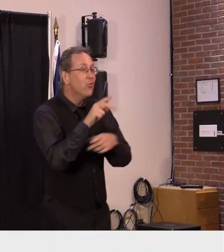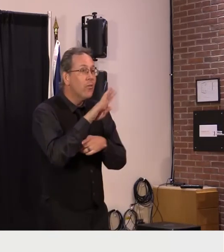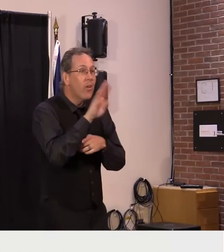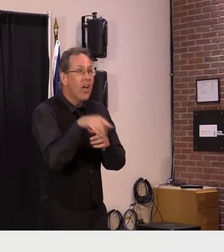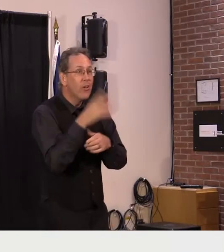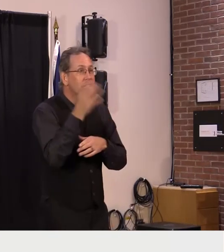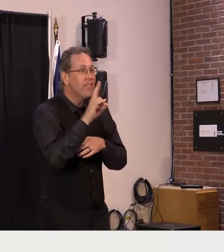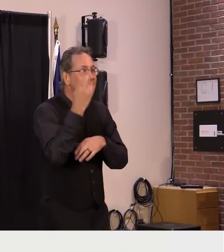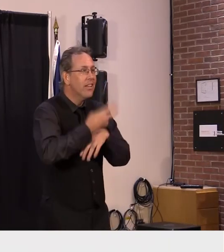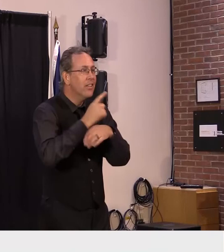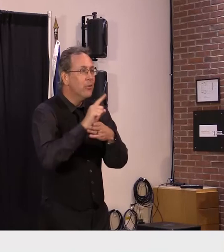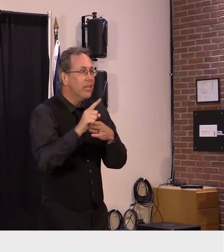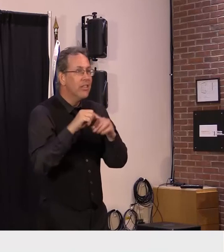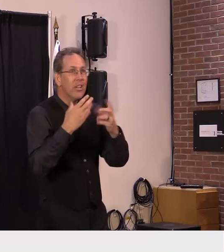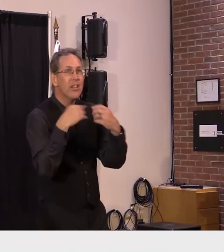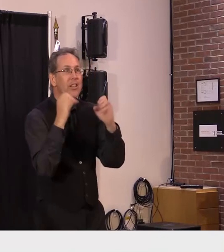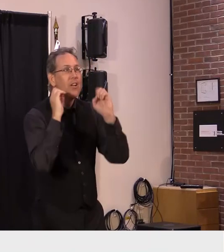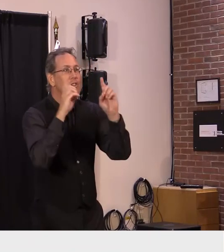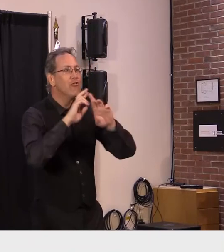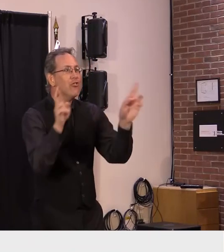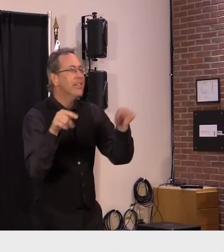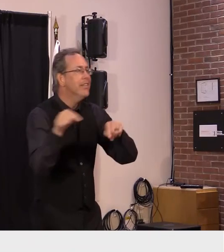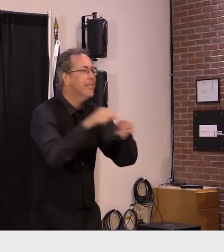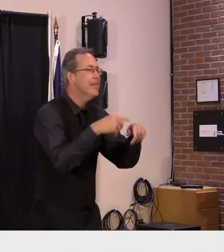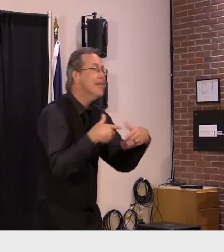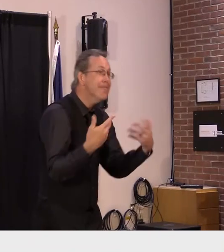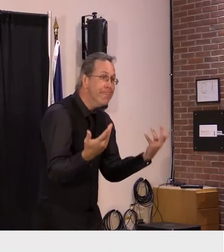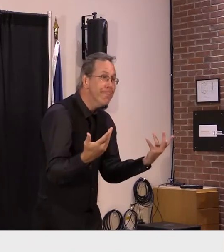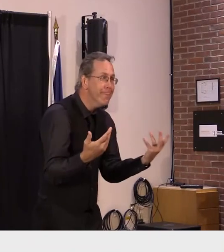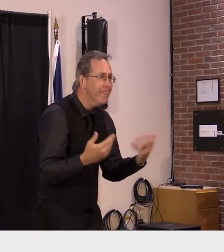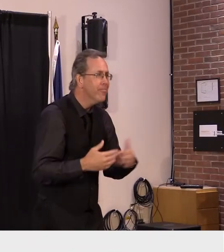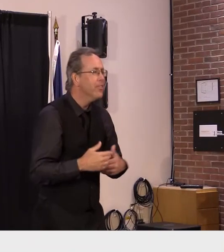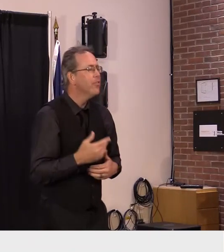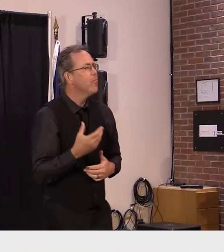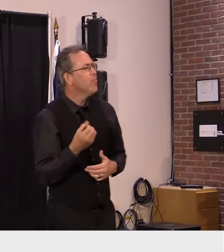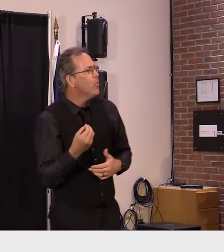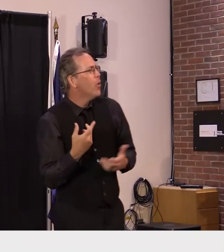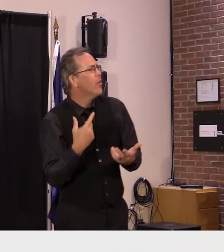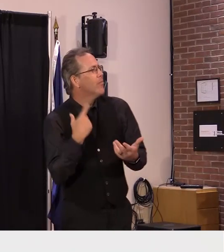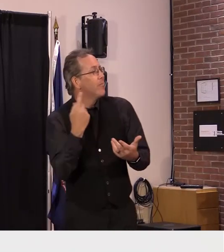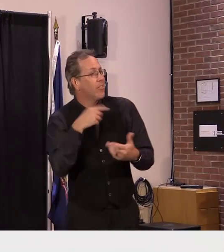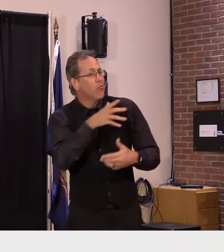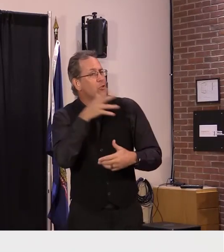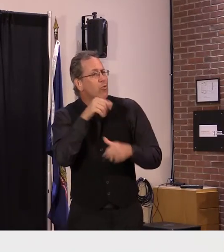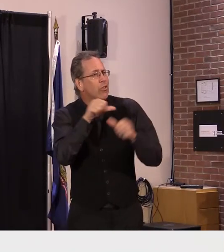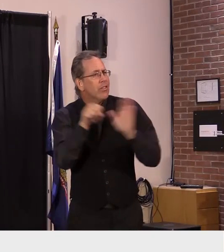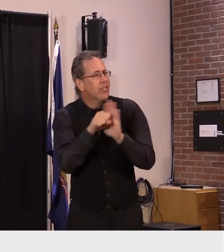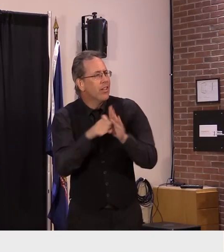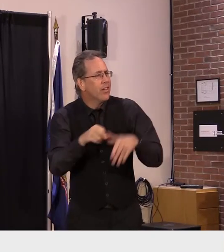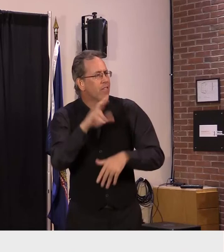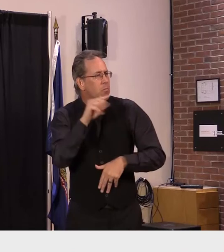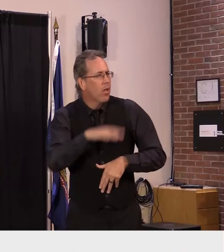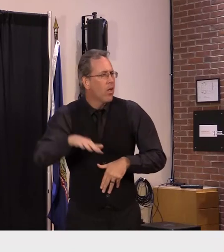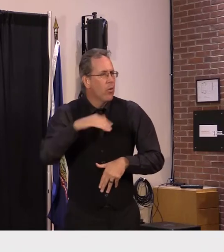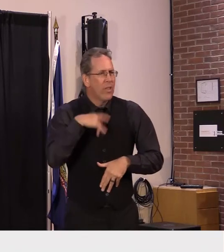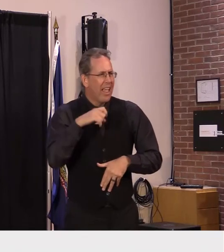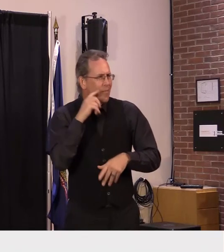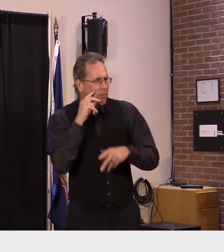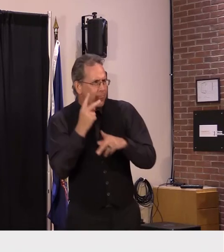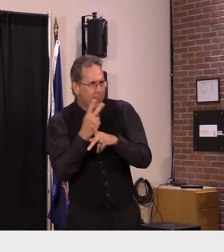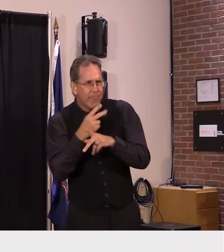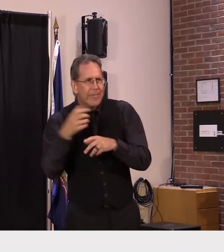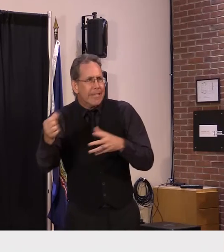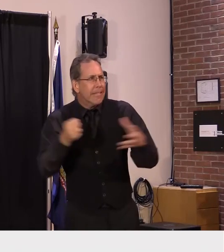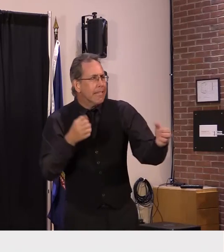opportunities and expansion acceleration opportunities so as a rural state we really need to uh you know deploy more remote